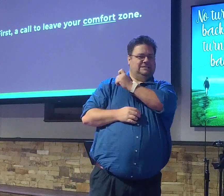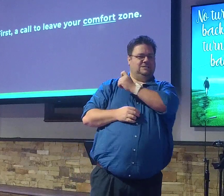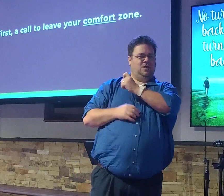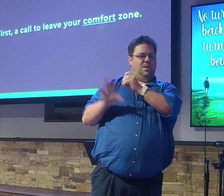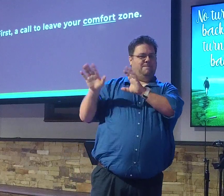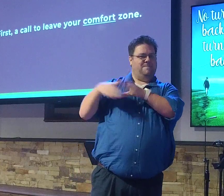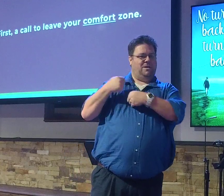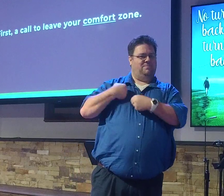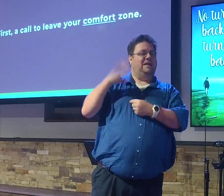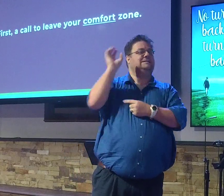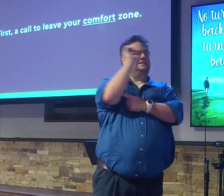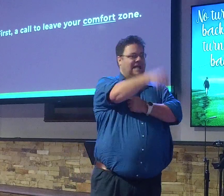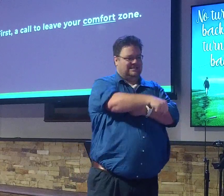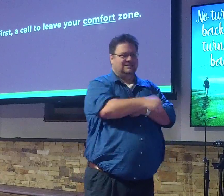Here I am lying right at church.